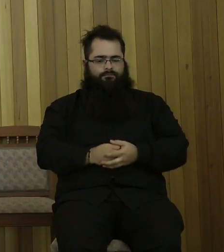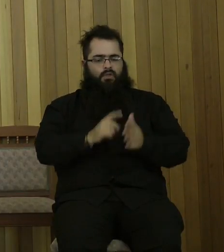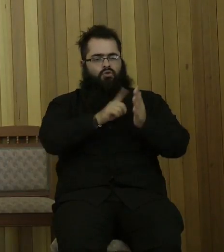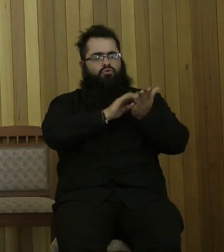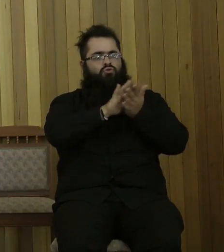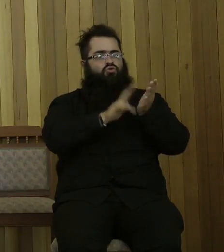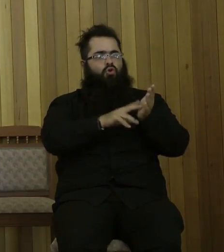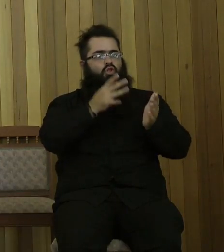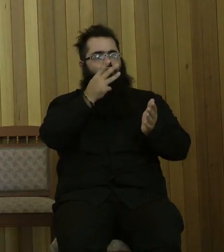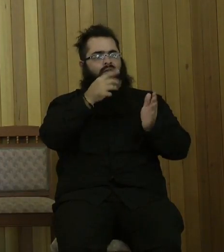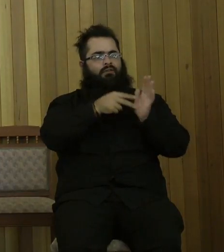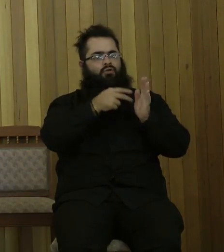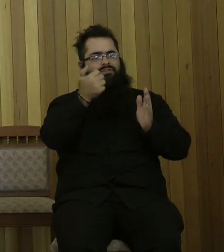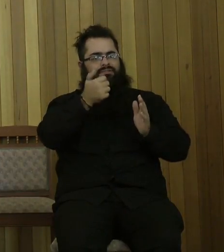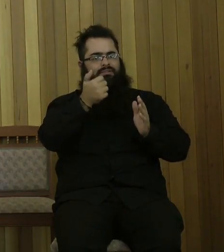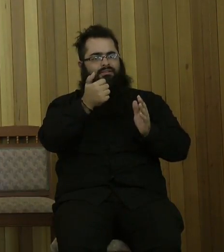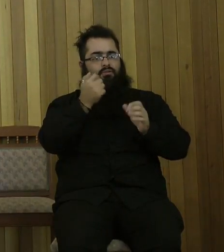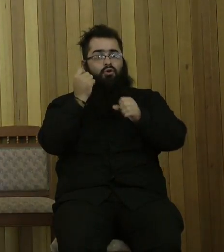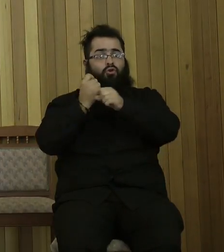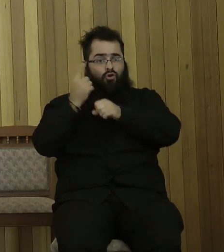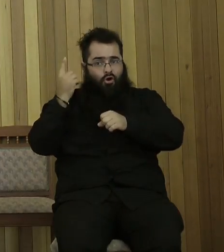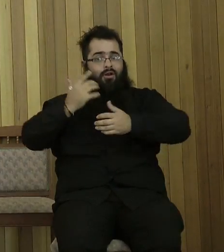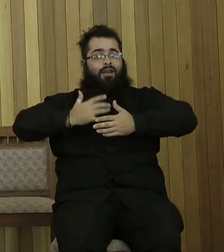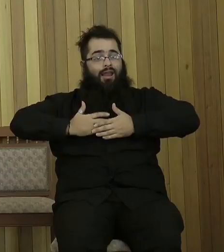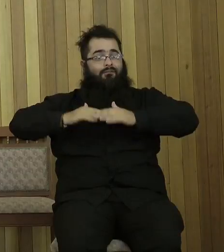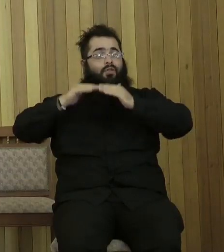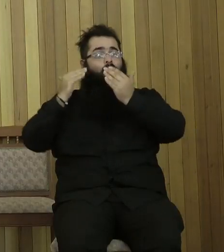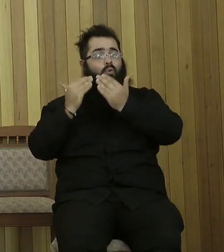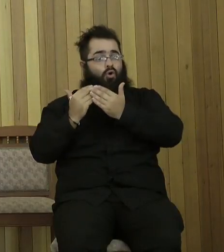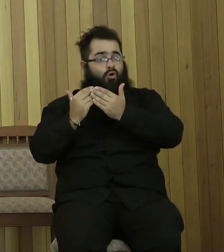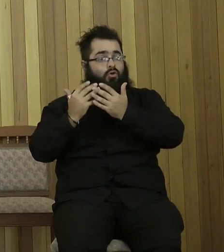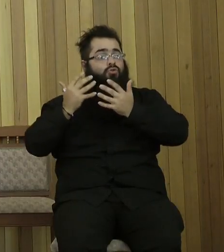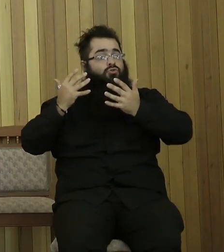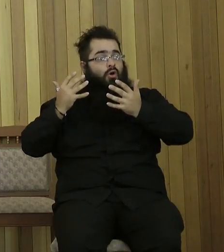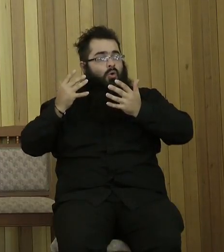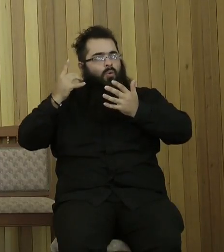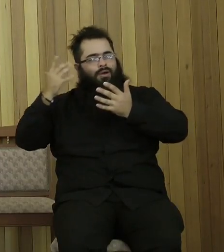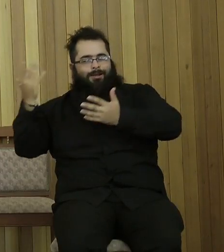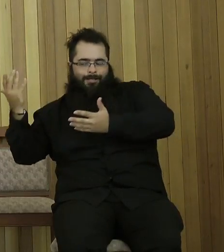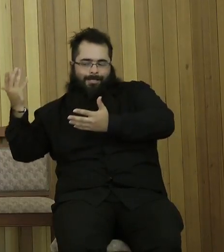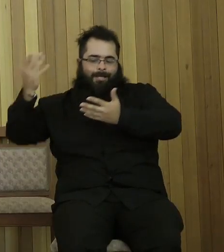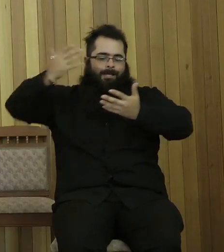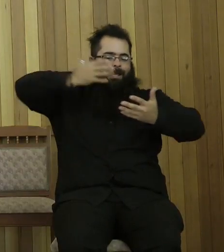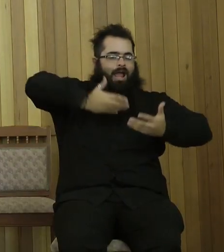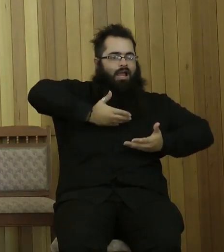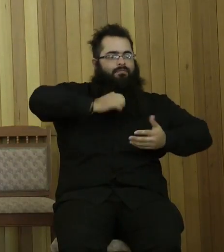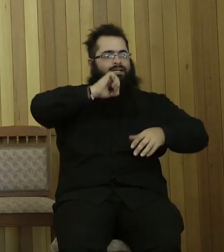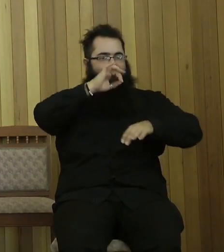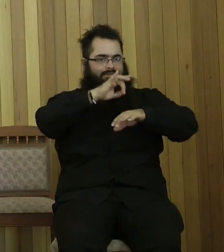so loved the world that He gave. Gave His one and only Son. And certainly, from the same verse we